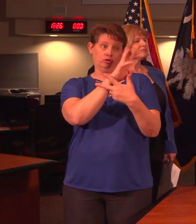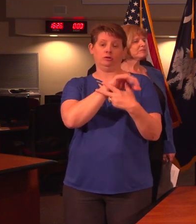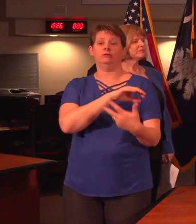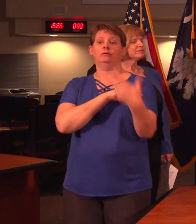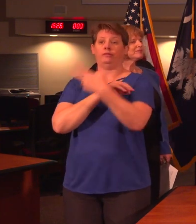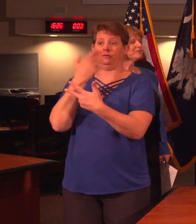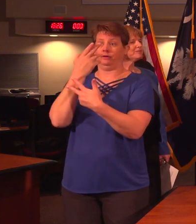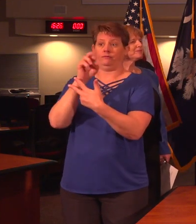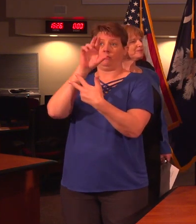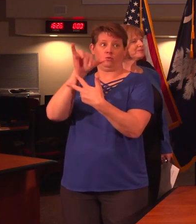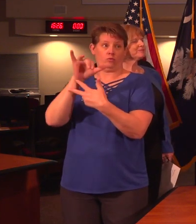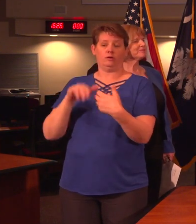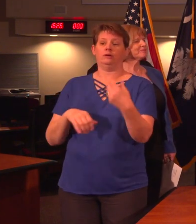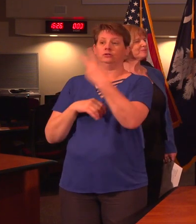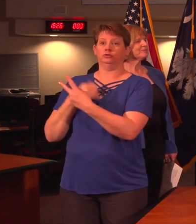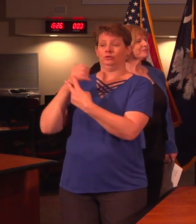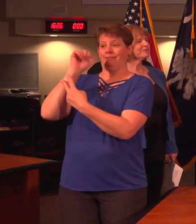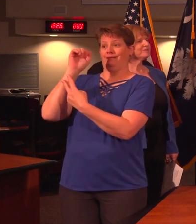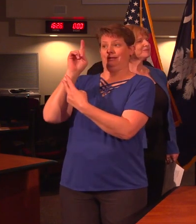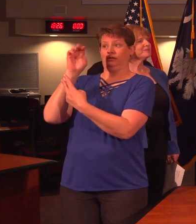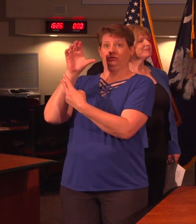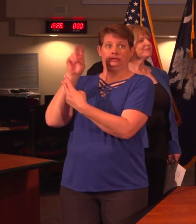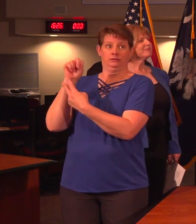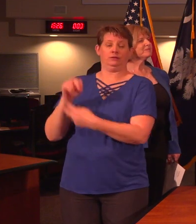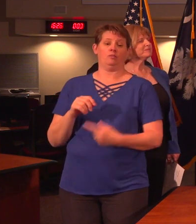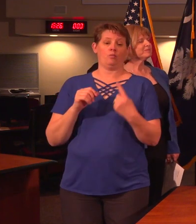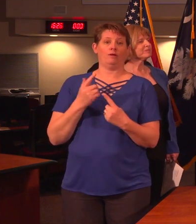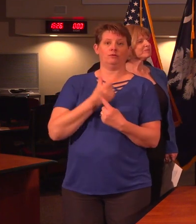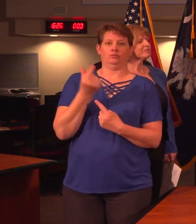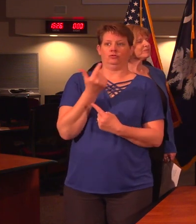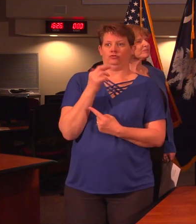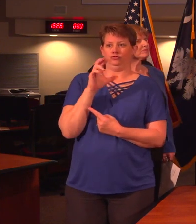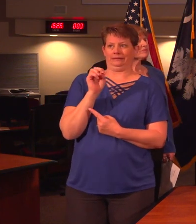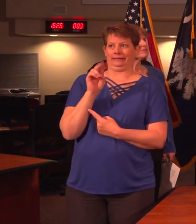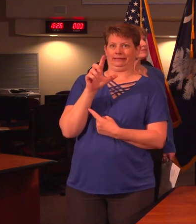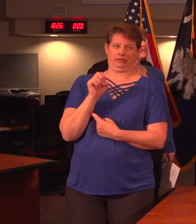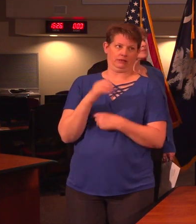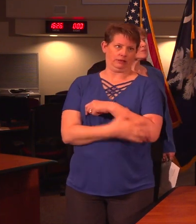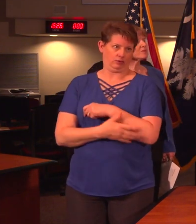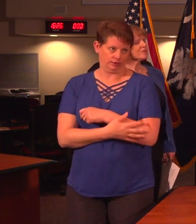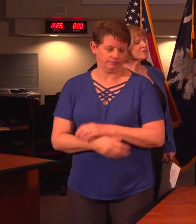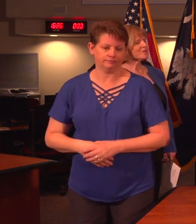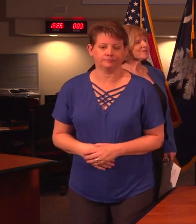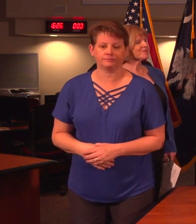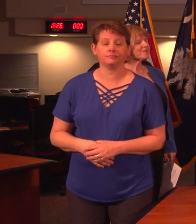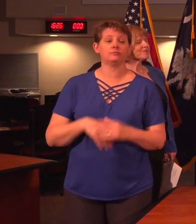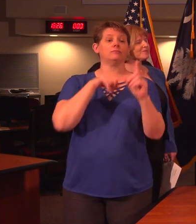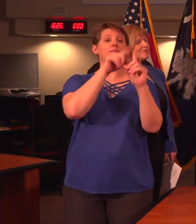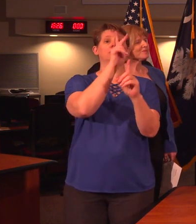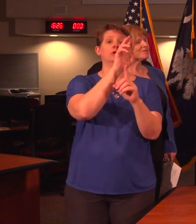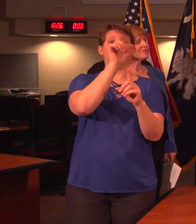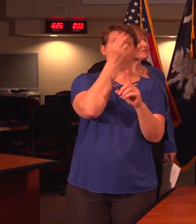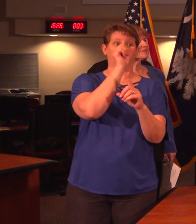from Horry County, two from Anderson County, and one from Greenville County. One of the cases from Kershaw County